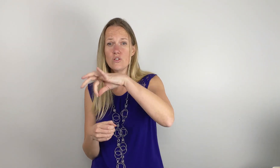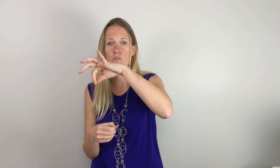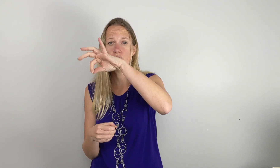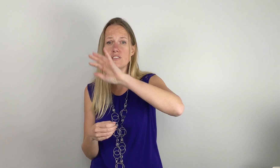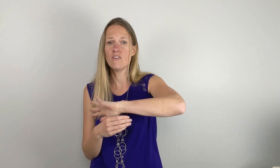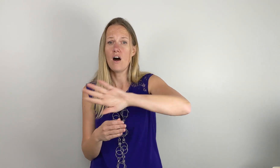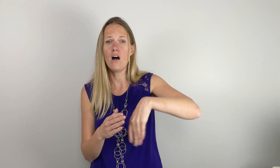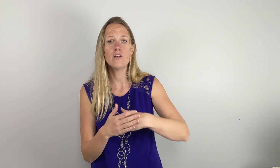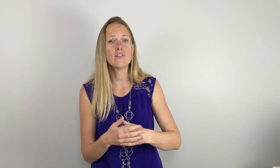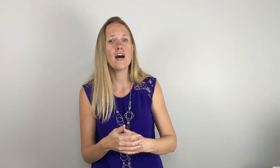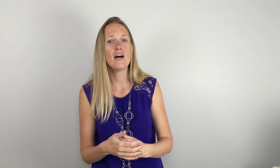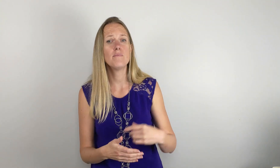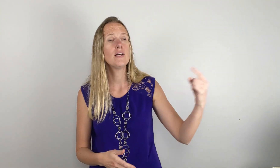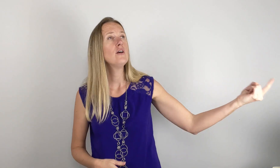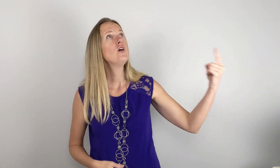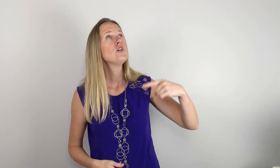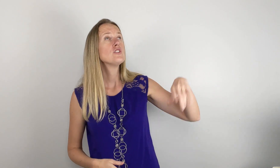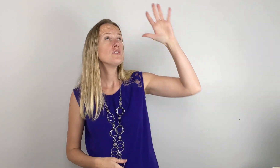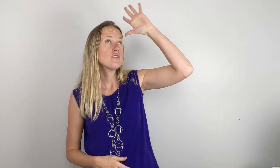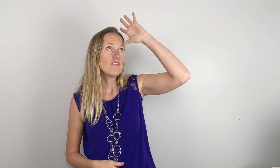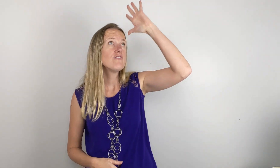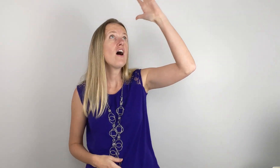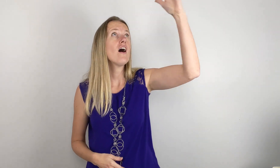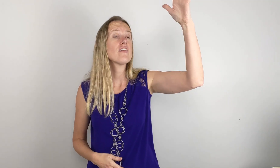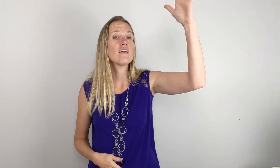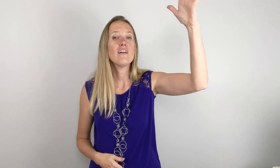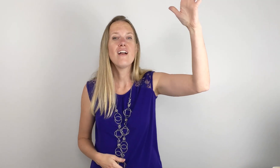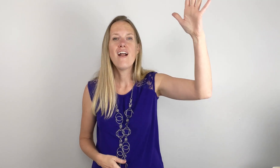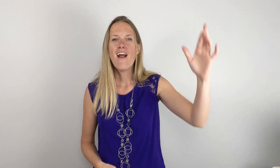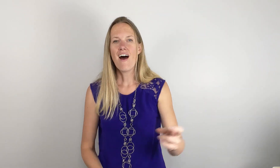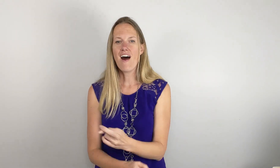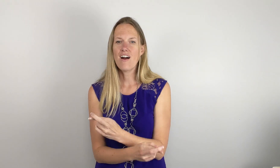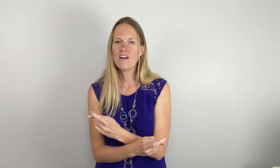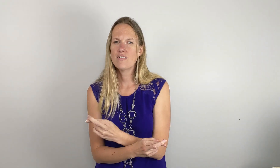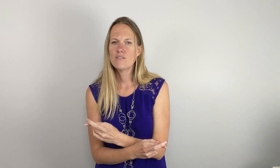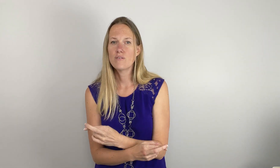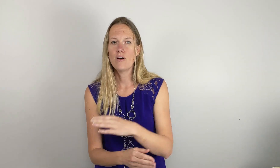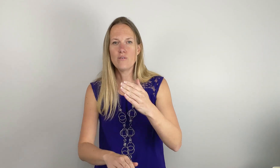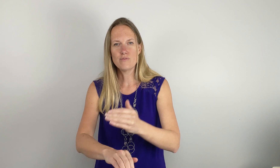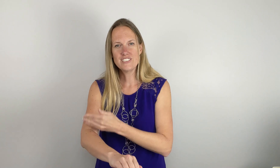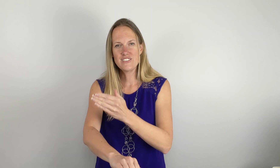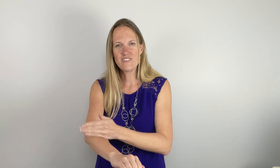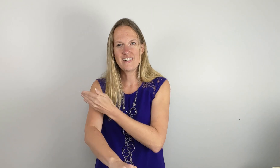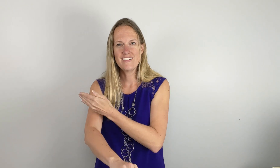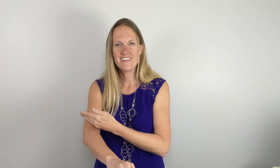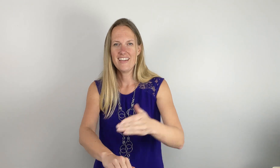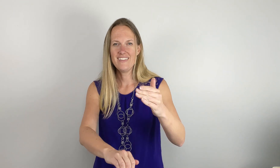souls of all who'd come to the father are restored. Okay.